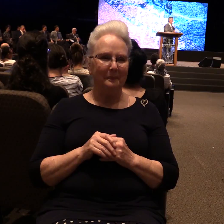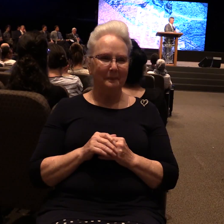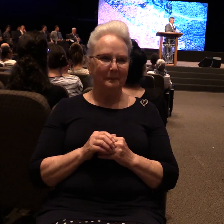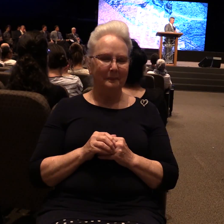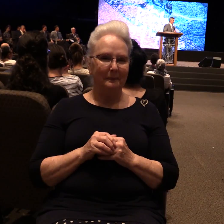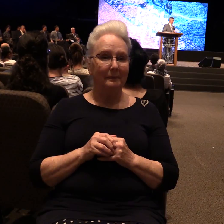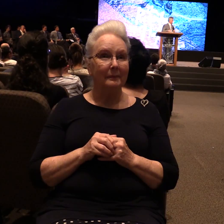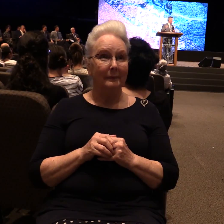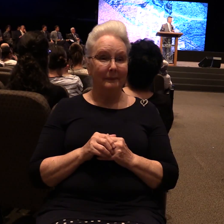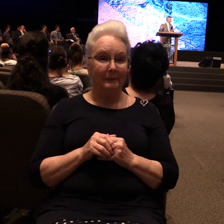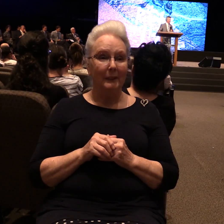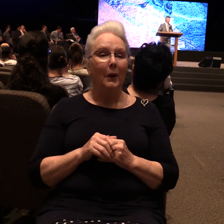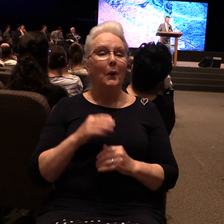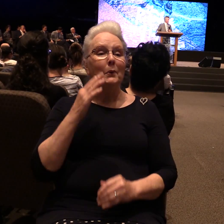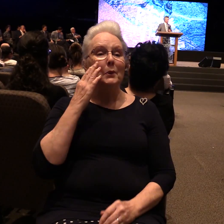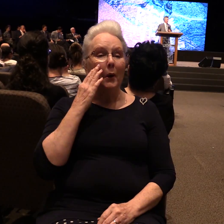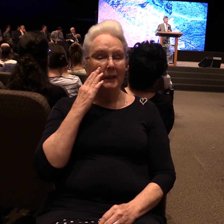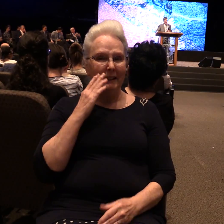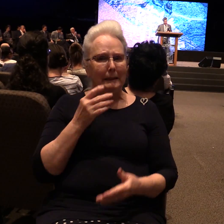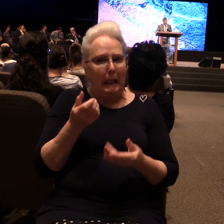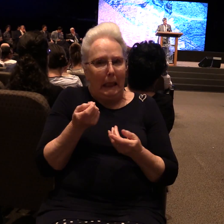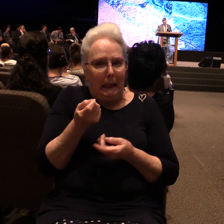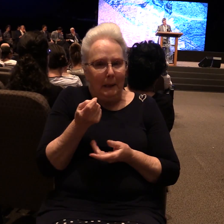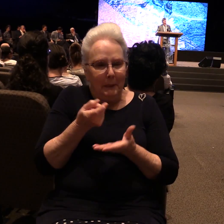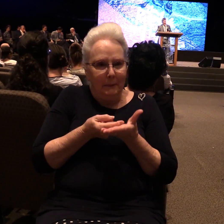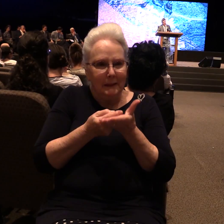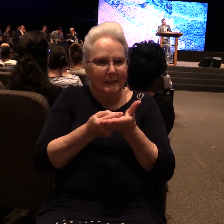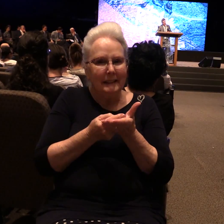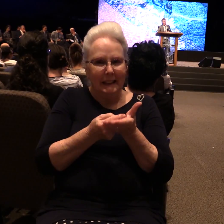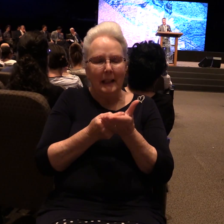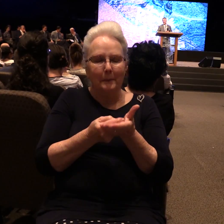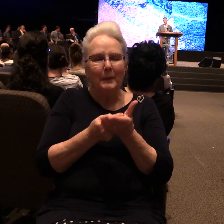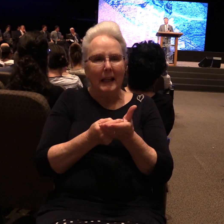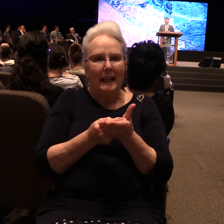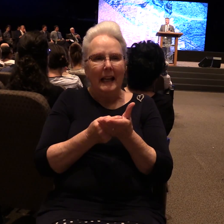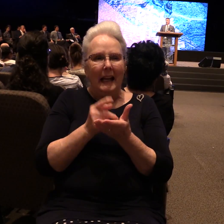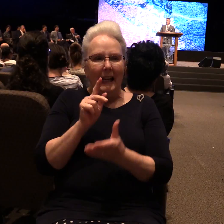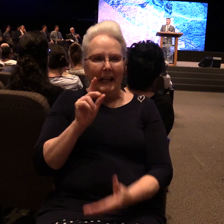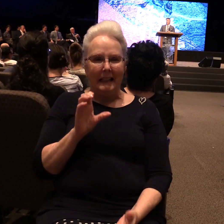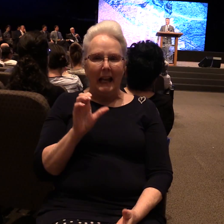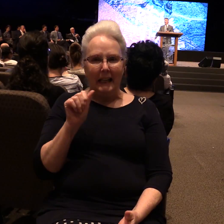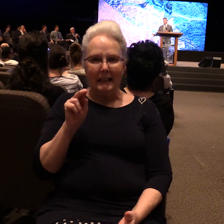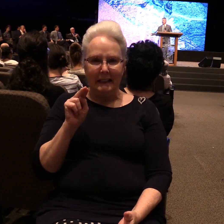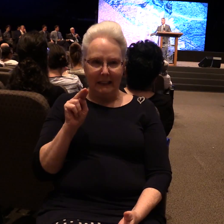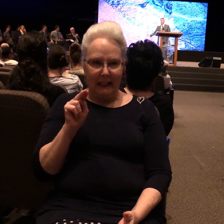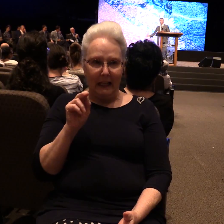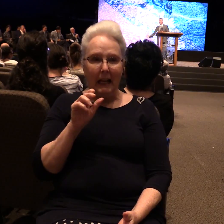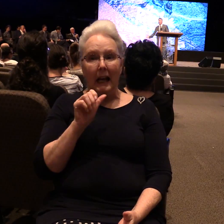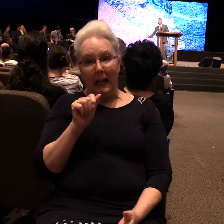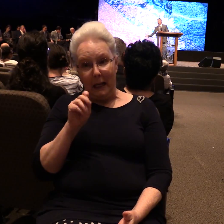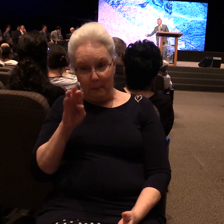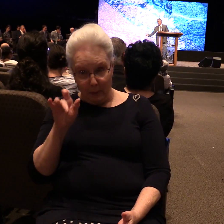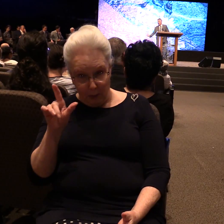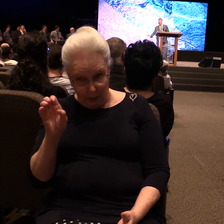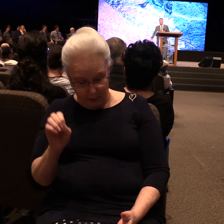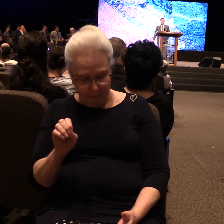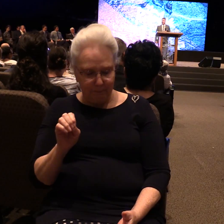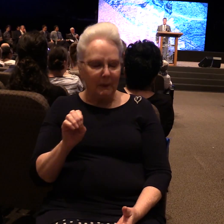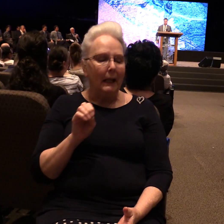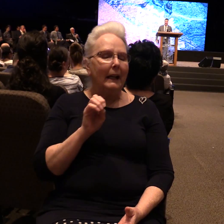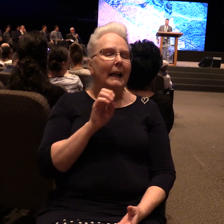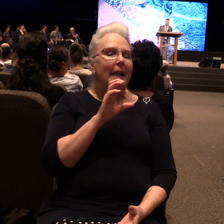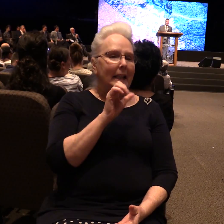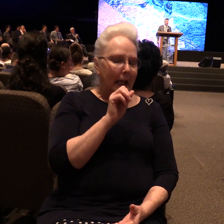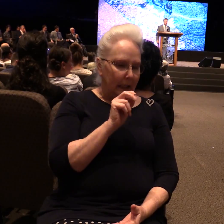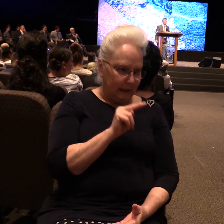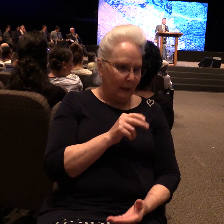You know, there's a little bit of theological debate that came and Abel are twins, and it's irrelevant. But one is a keeper of sheep, and one is